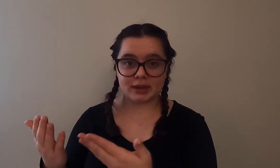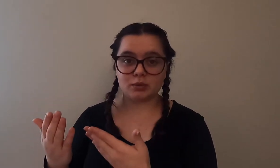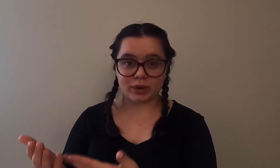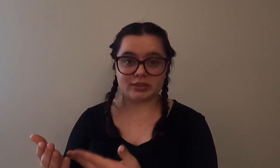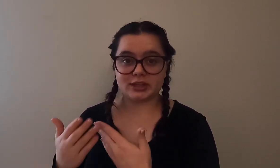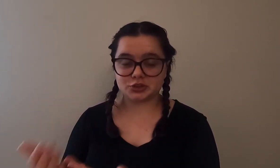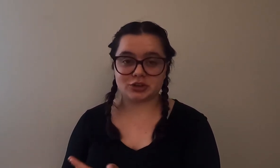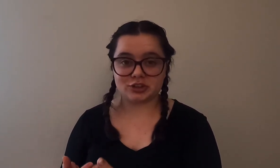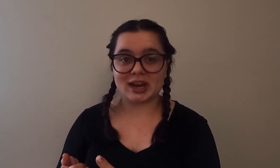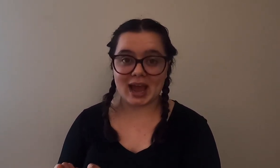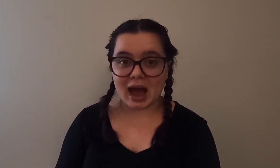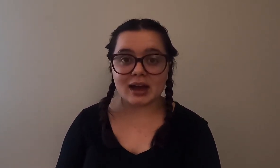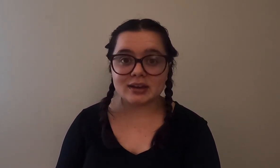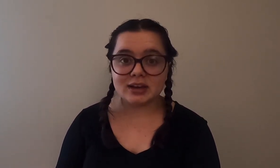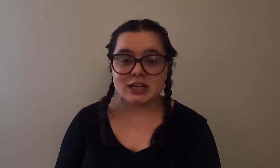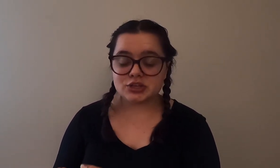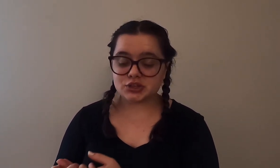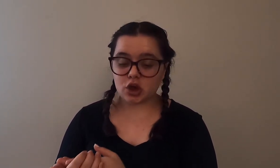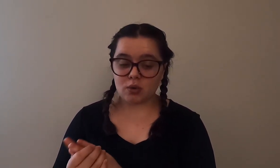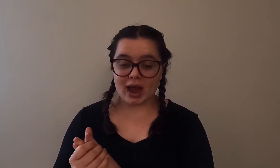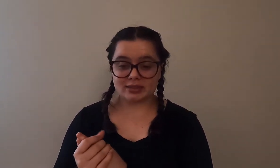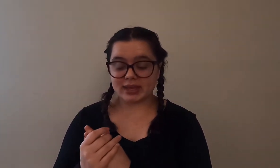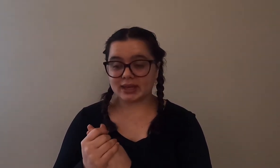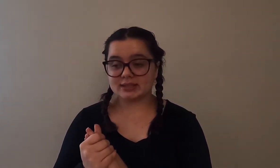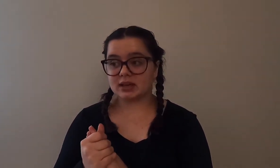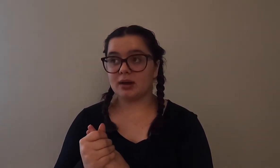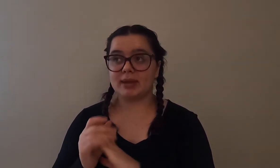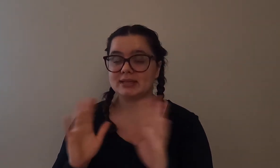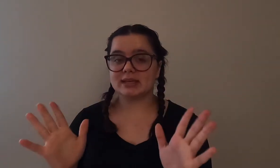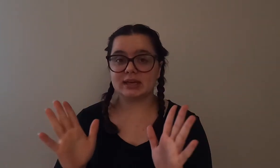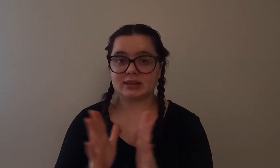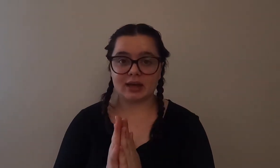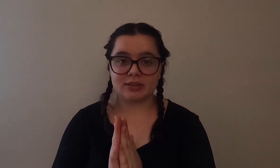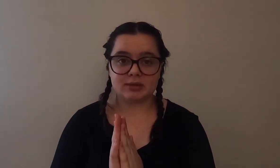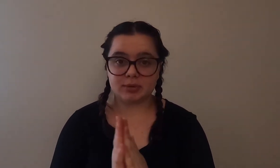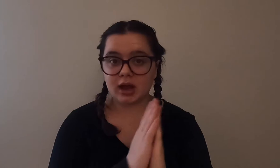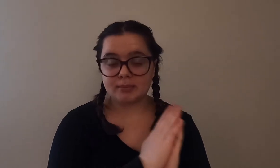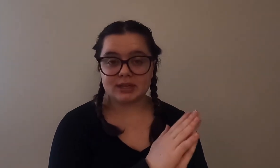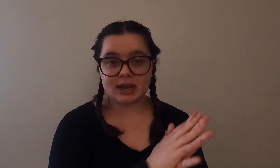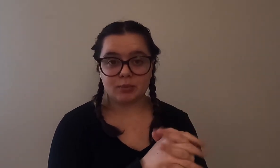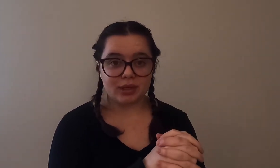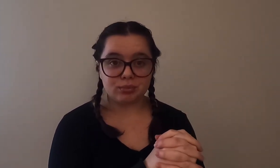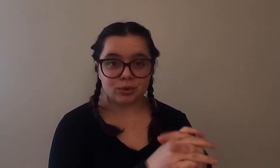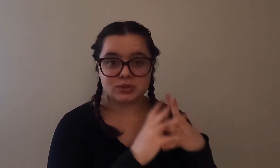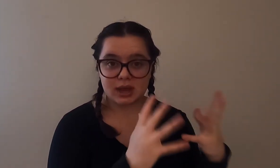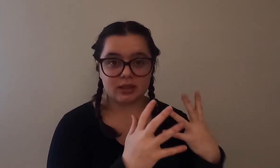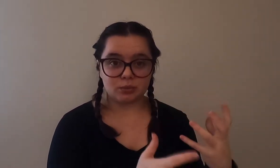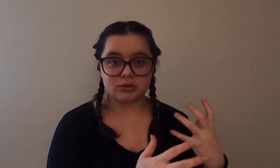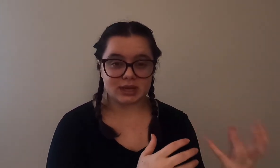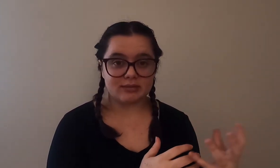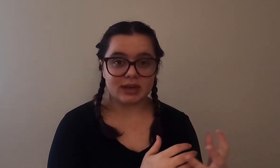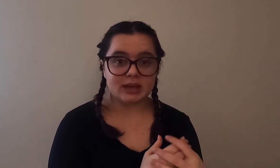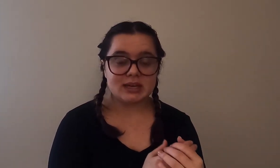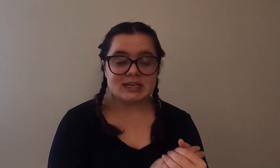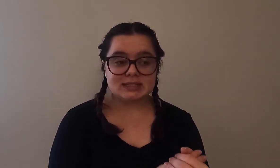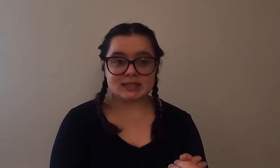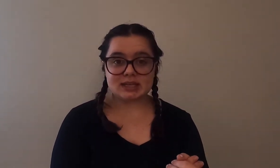been with the instructor that I had so I think it's amazing that the company that I went through silent world diving systems